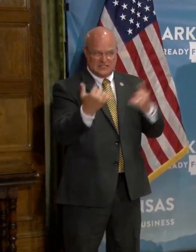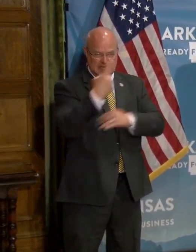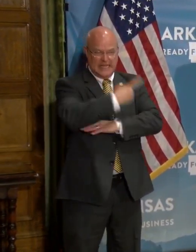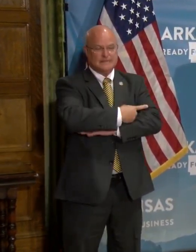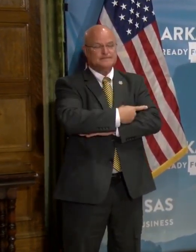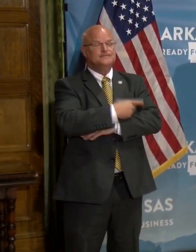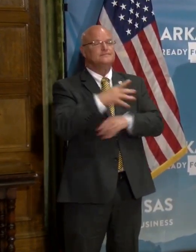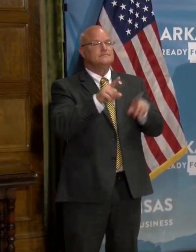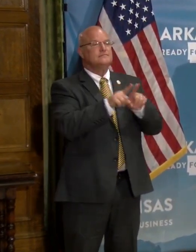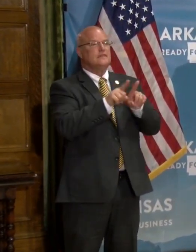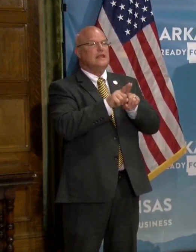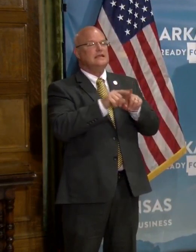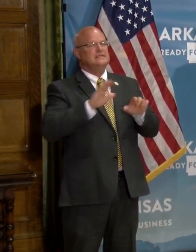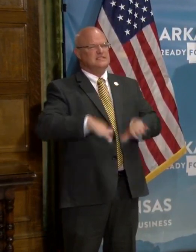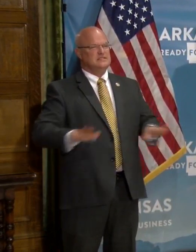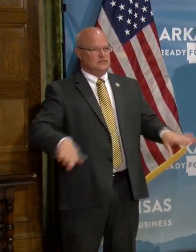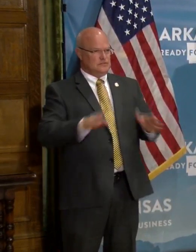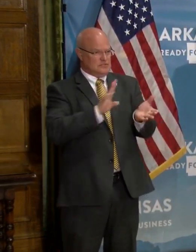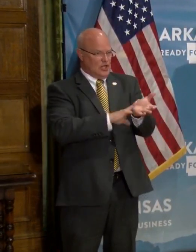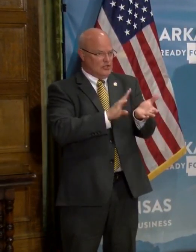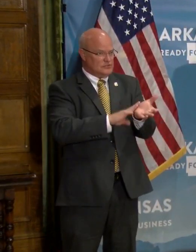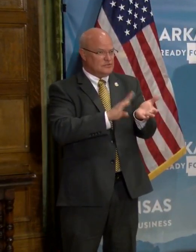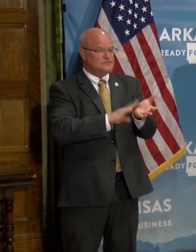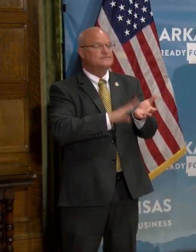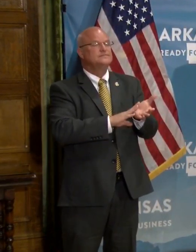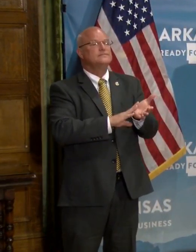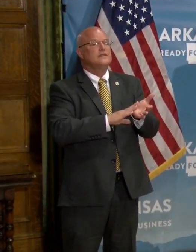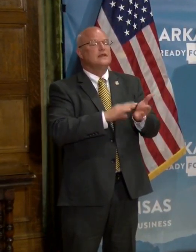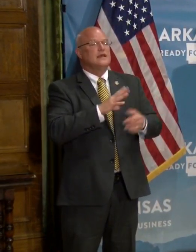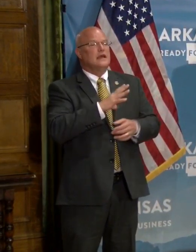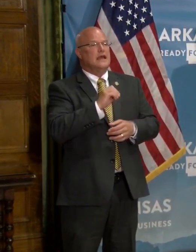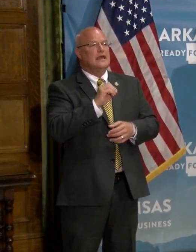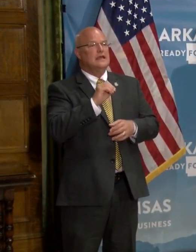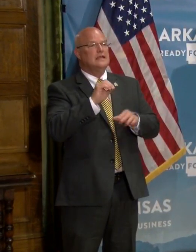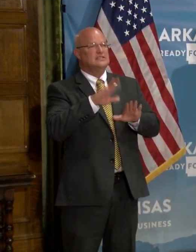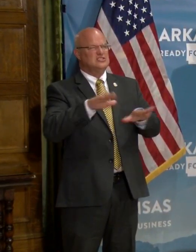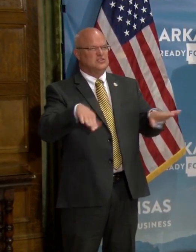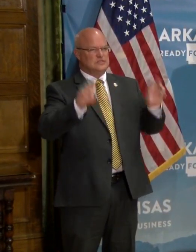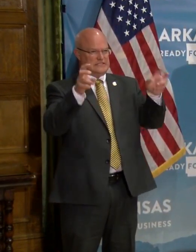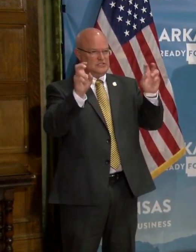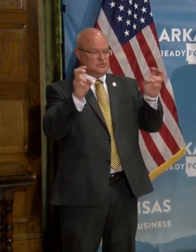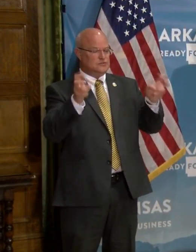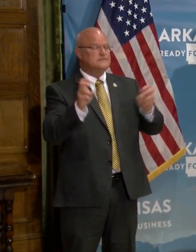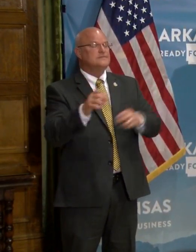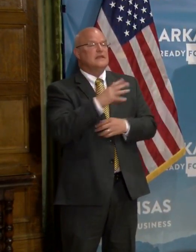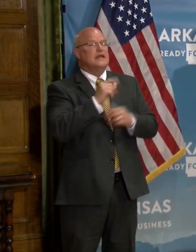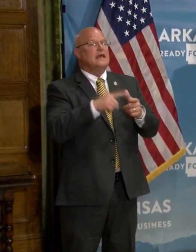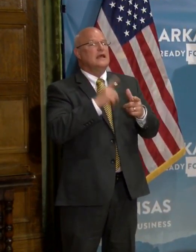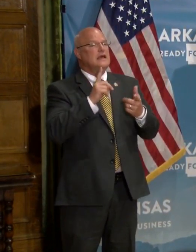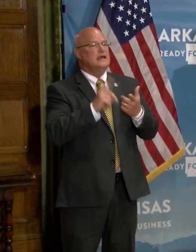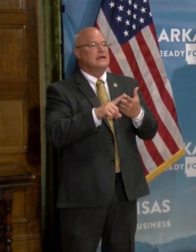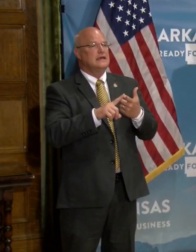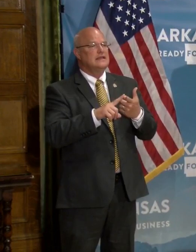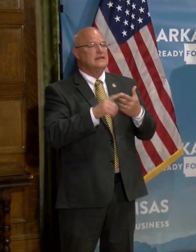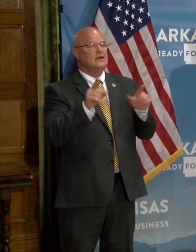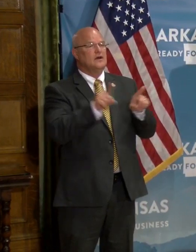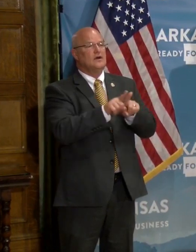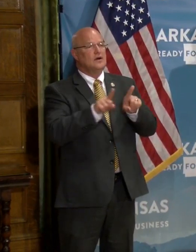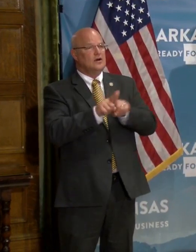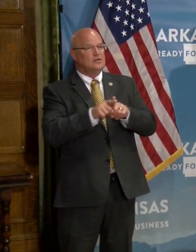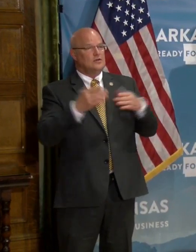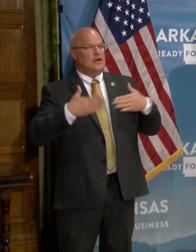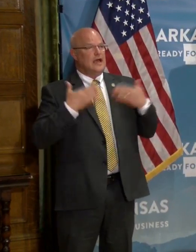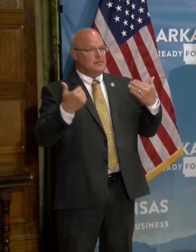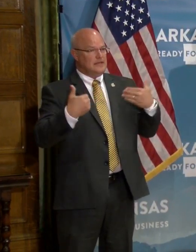today as a pediatrician, epidemiologist on children's issues. And then we're also